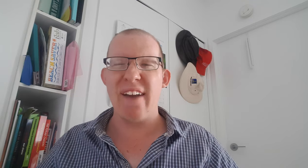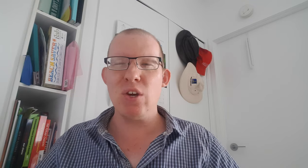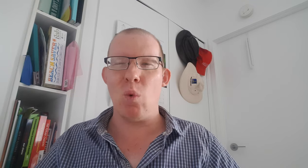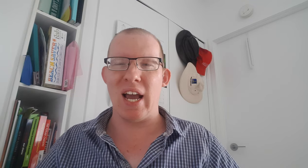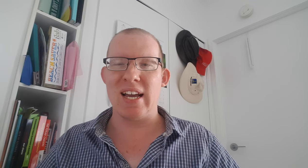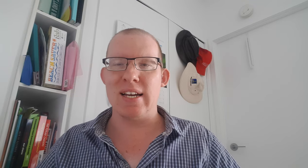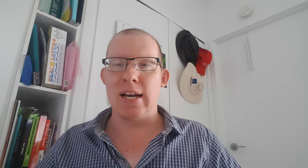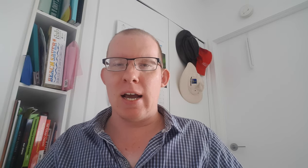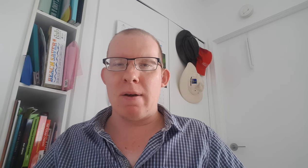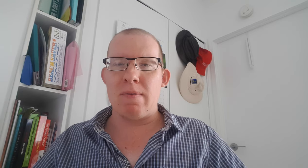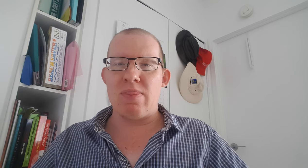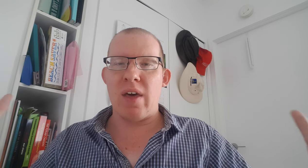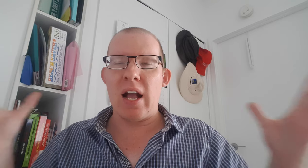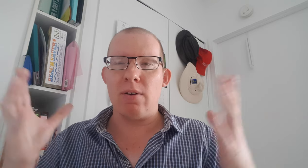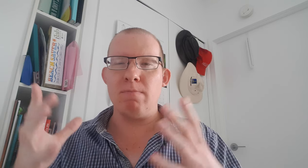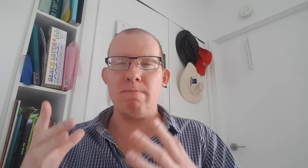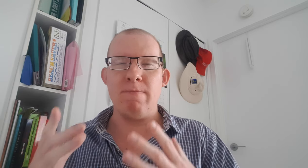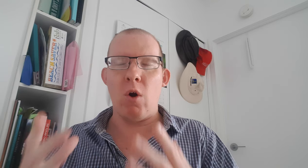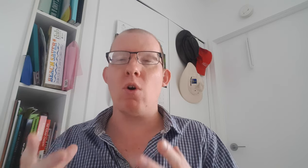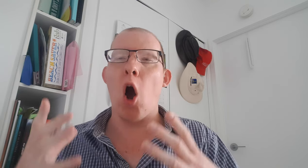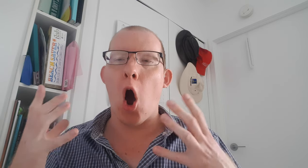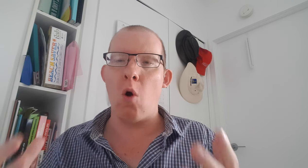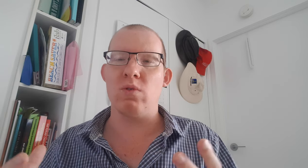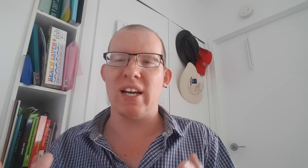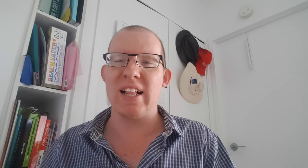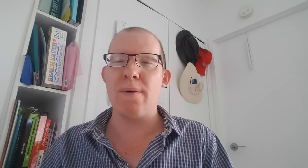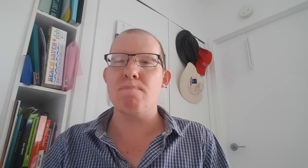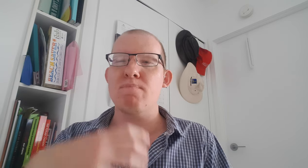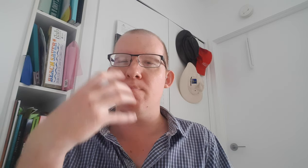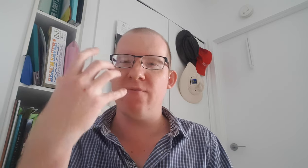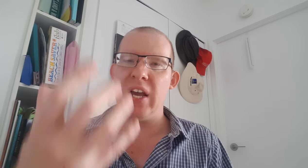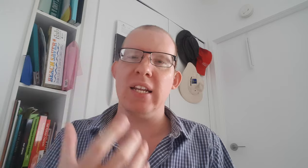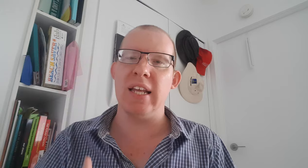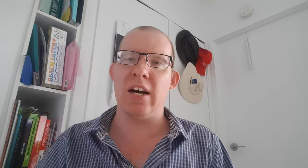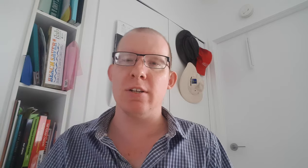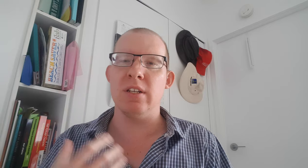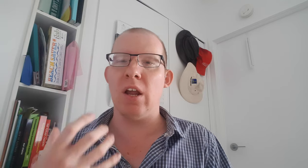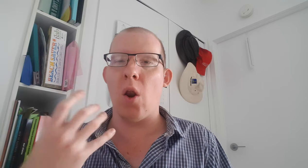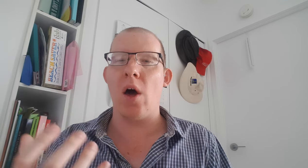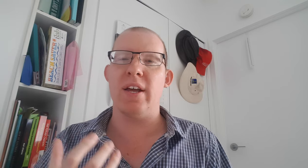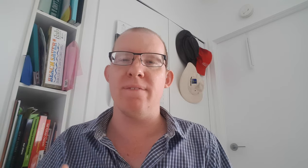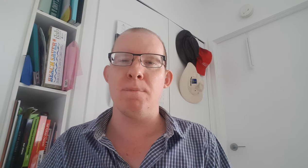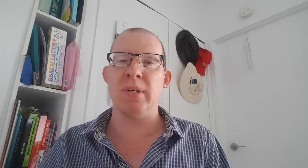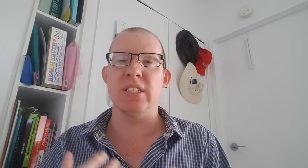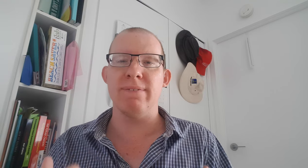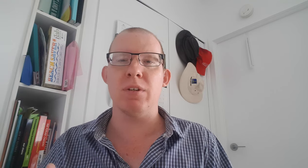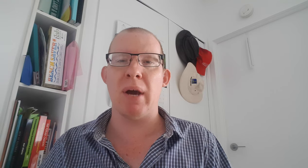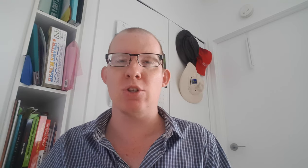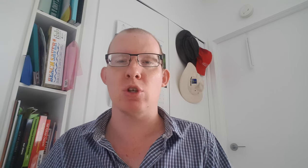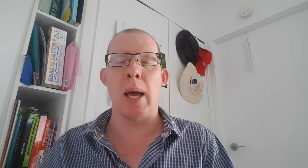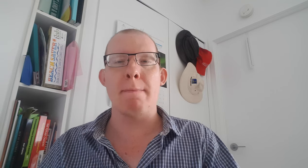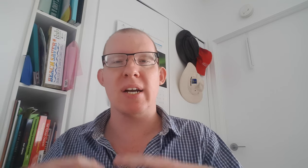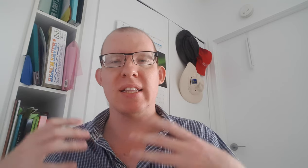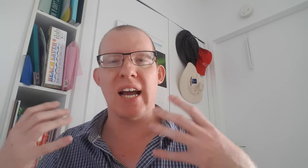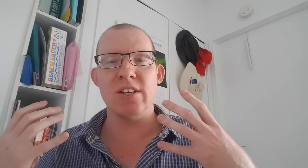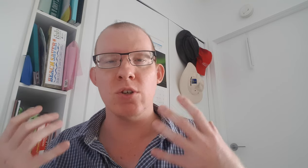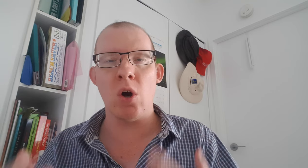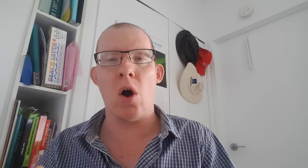everywhere. They are full cult and they're feeding out a lot of misinformation because they're not